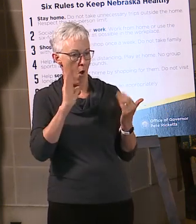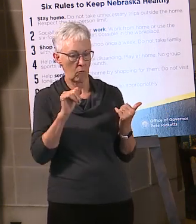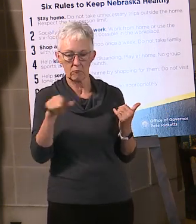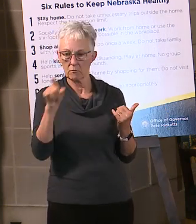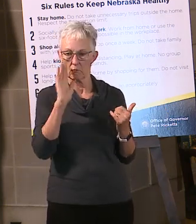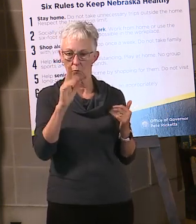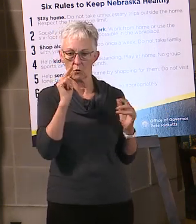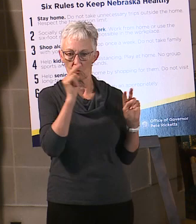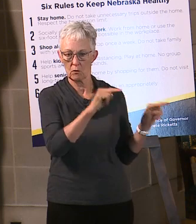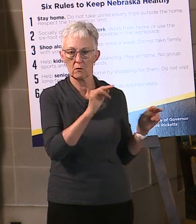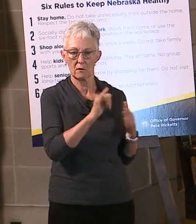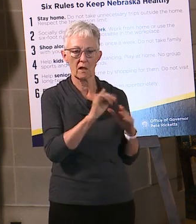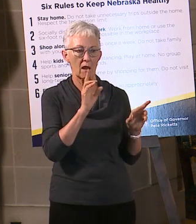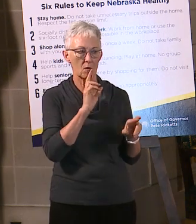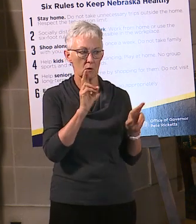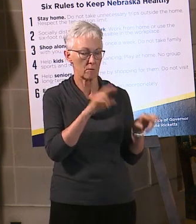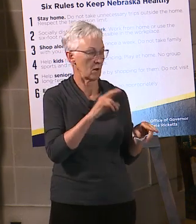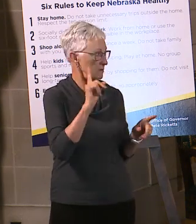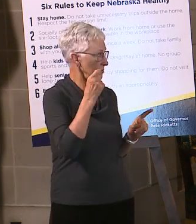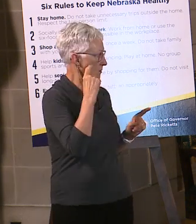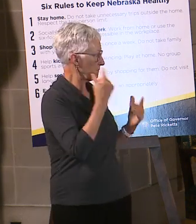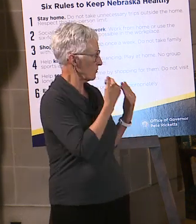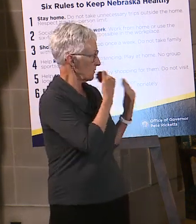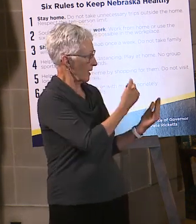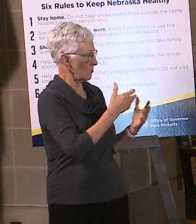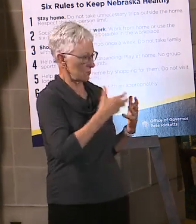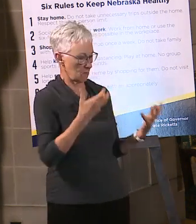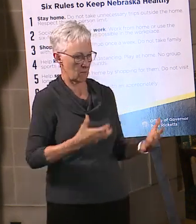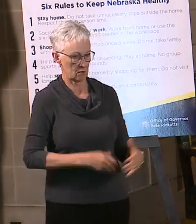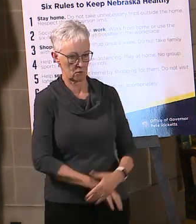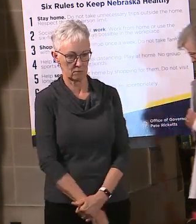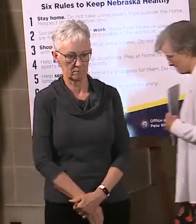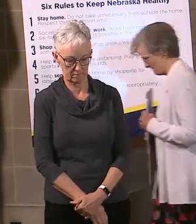economic time. Governor, thank you so much. Great.